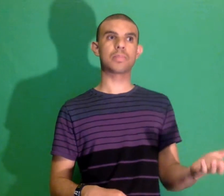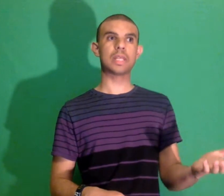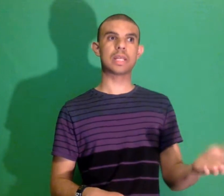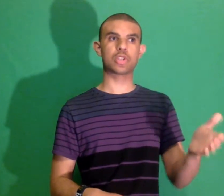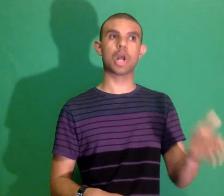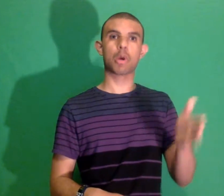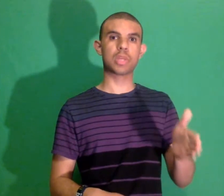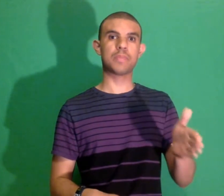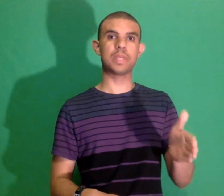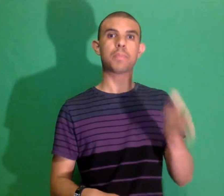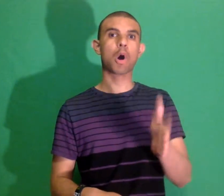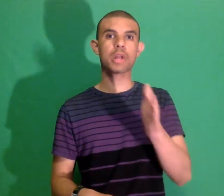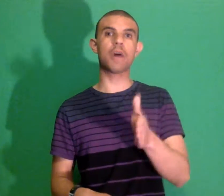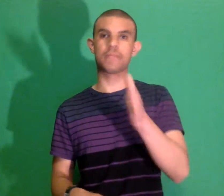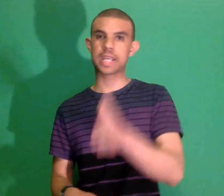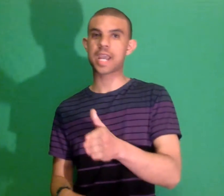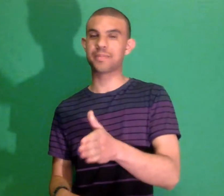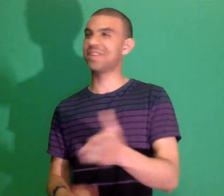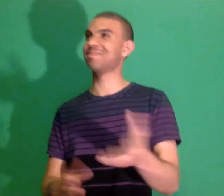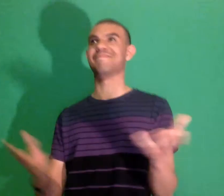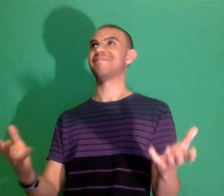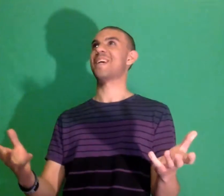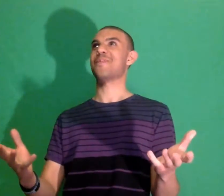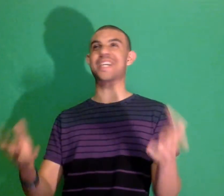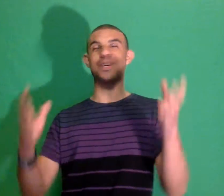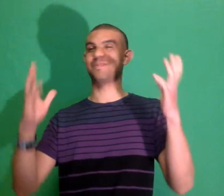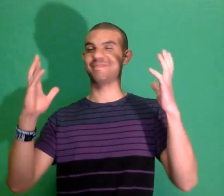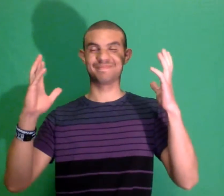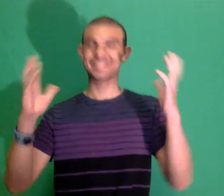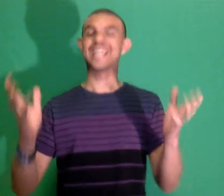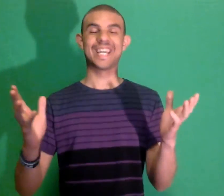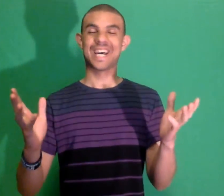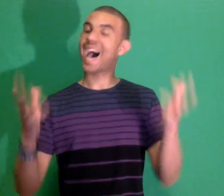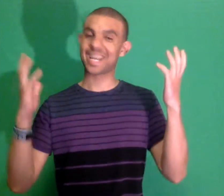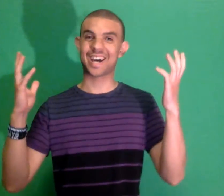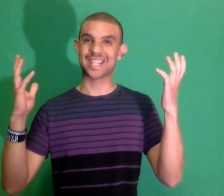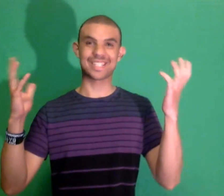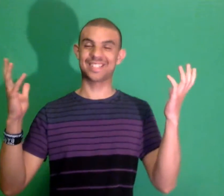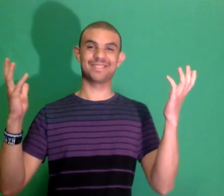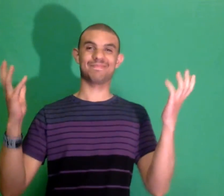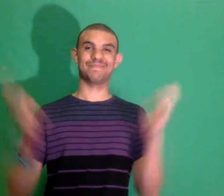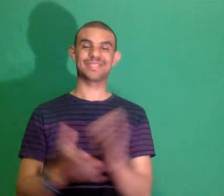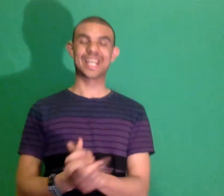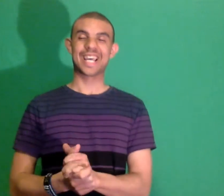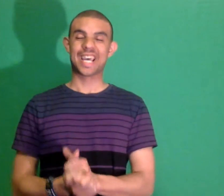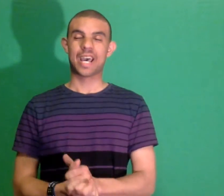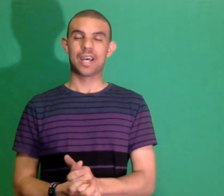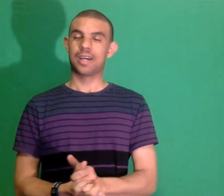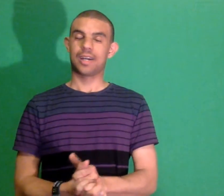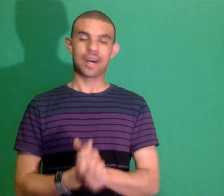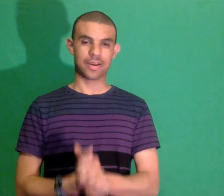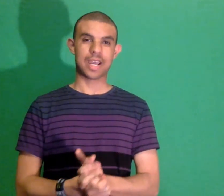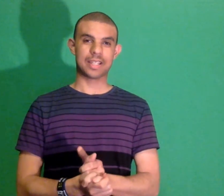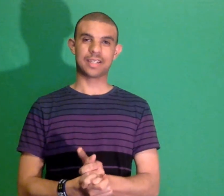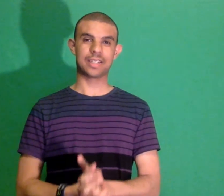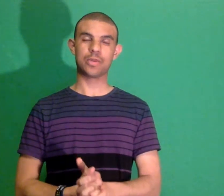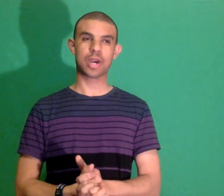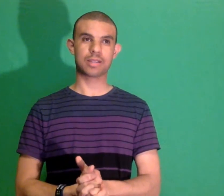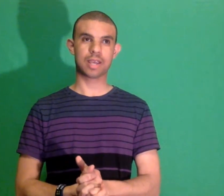that should already be part of the game here we go I got it all right you guys have